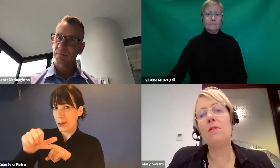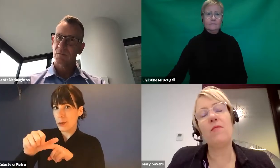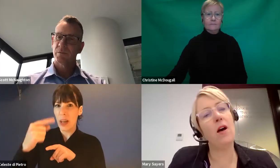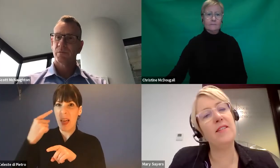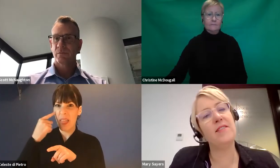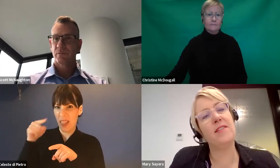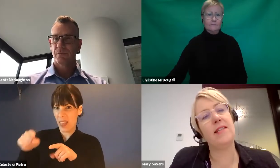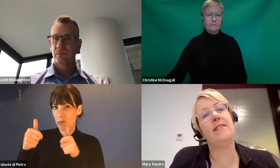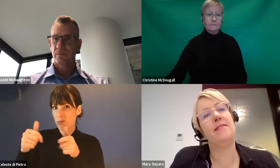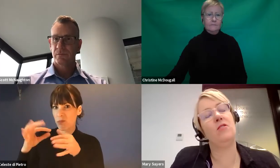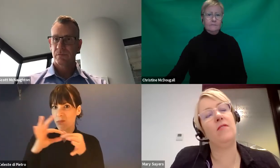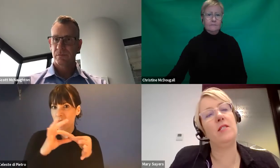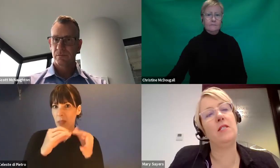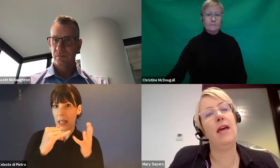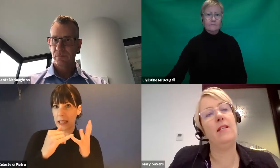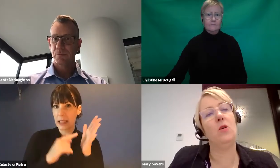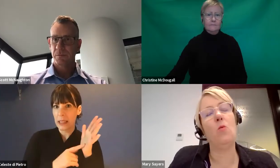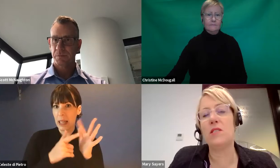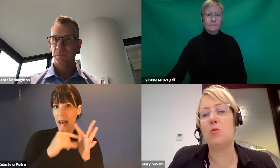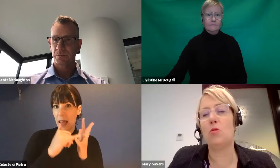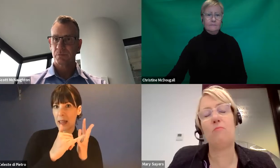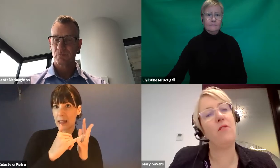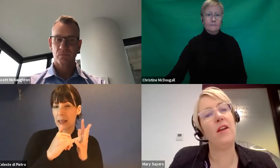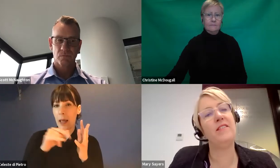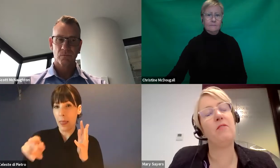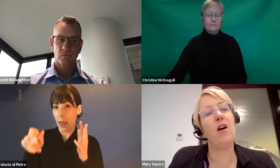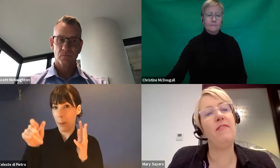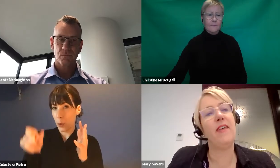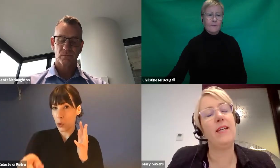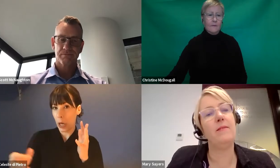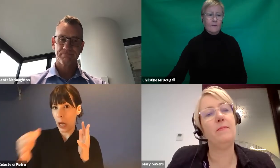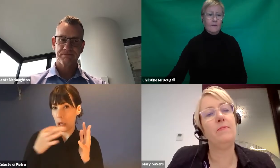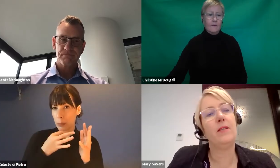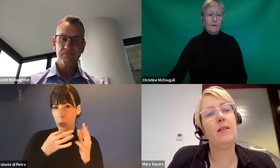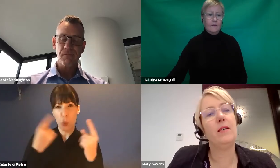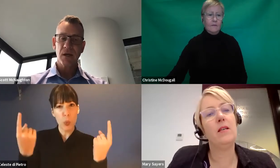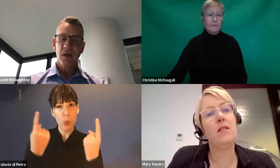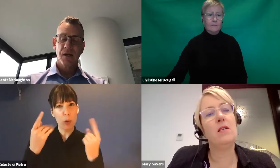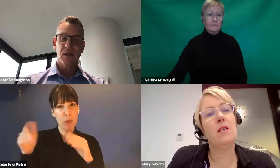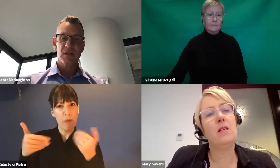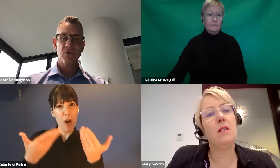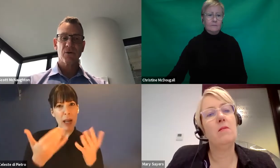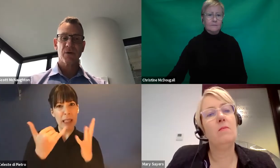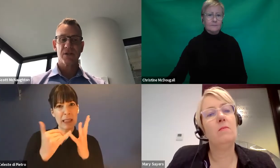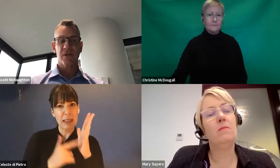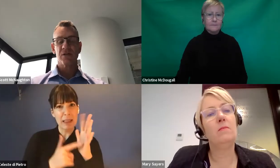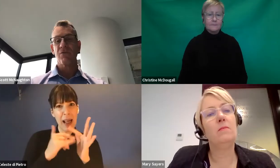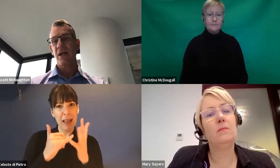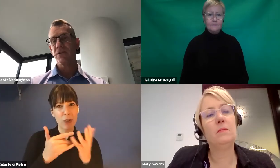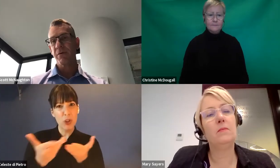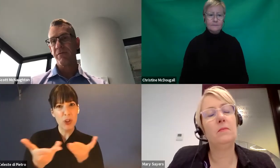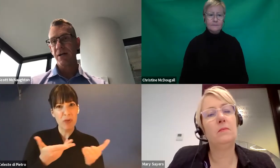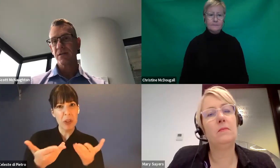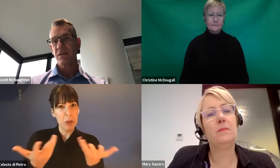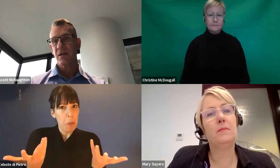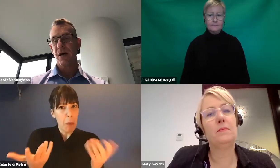who provides the SLEDS service and what sort of providers provide that? Yeah, that's a good question. So there's a